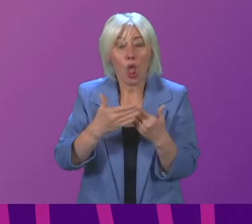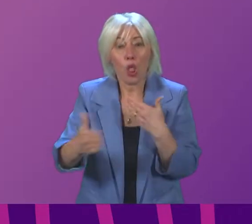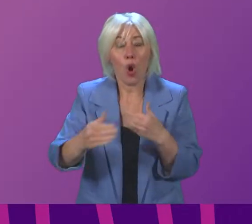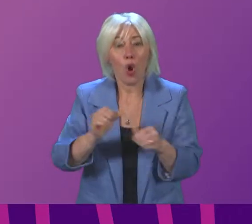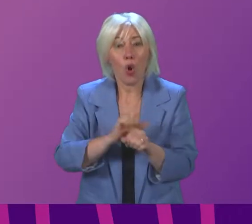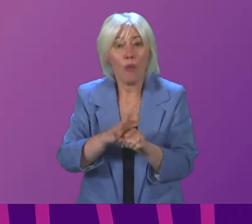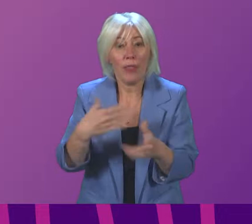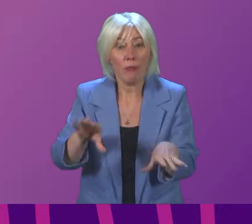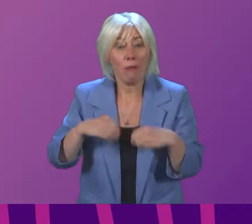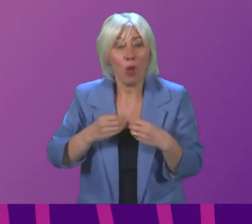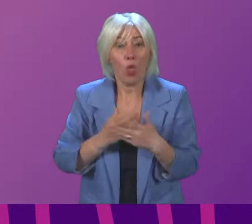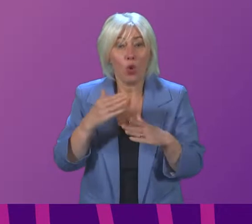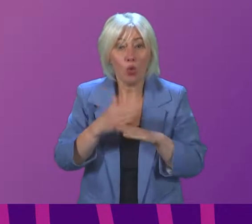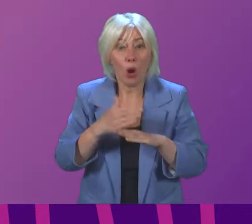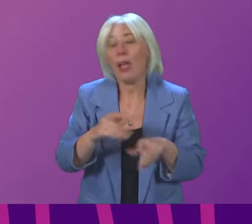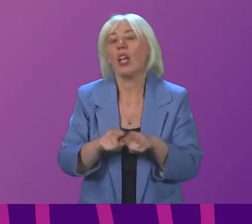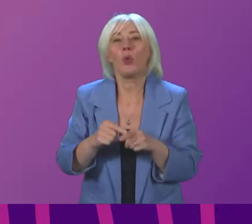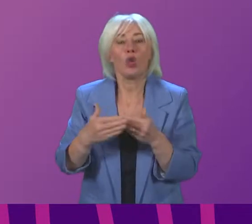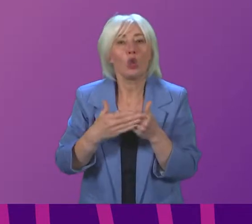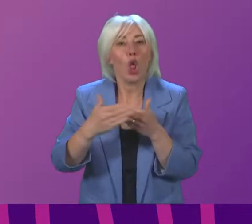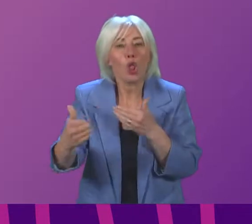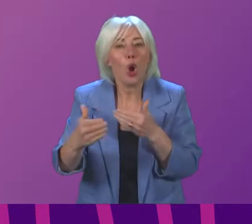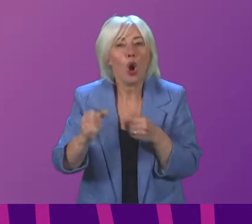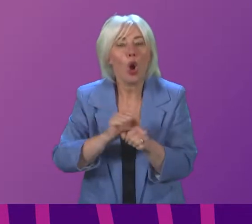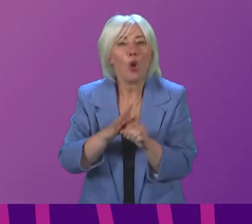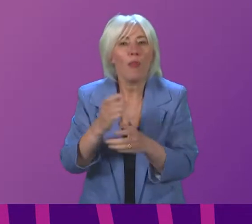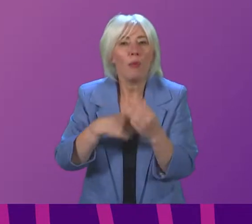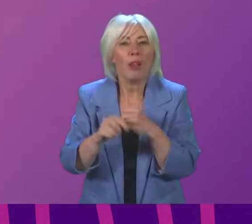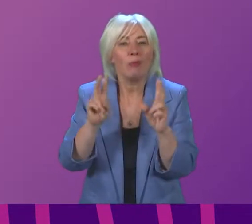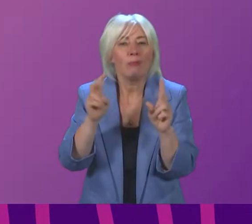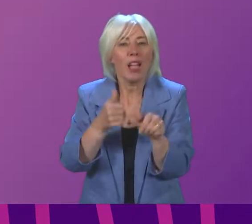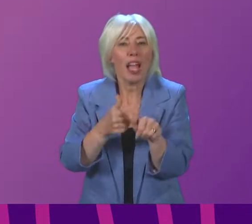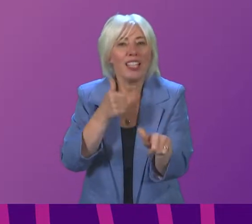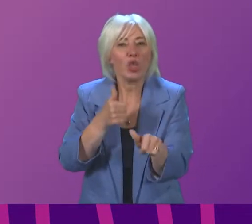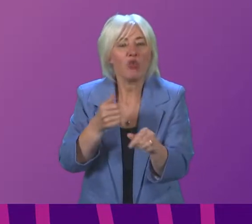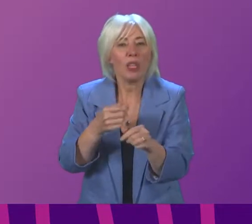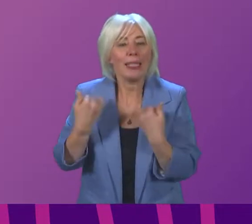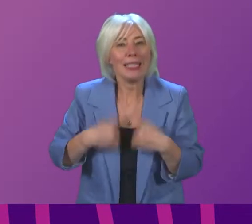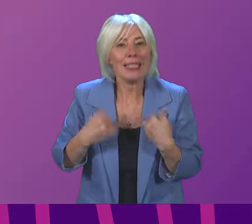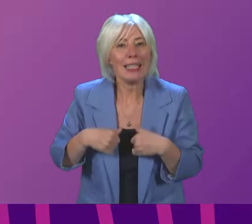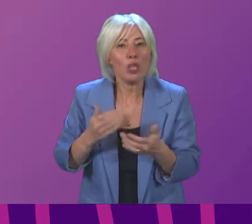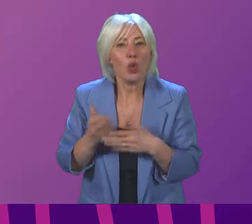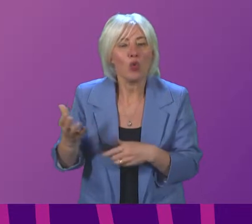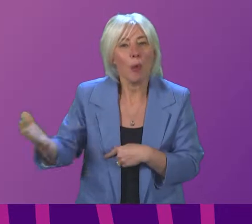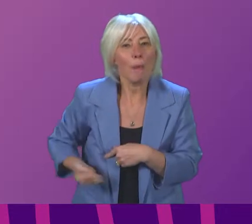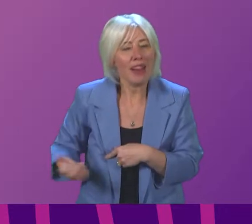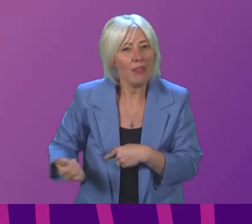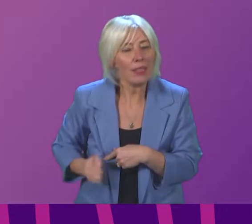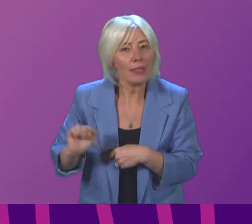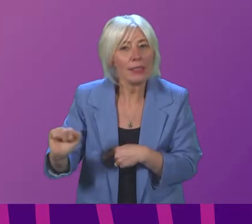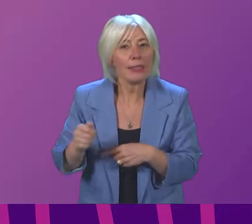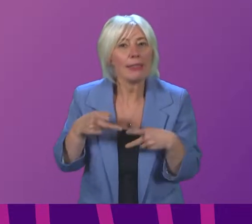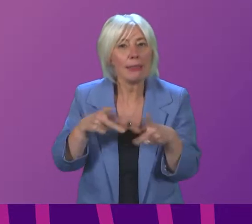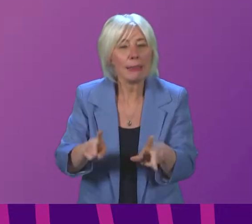First Minister accept that long COVID should be made an industrial disease in Scotland's benefit system now the UK Industrial Injuries Advisory Council